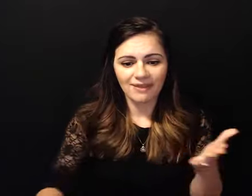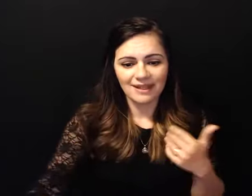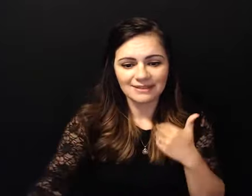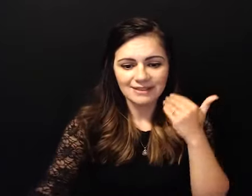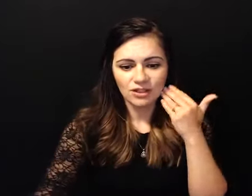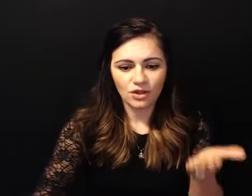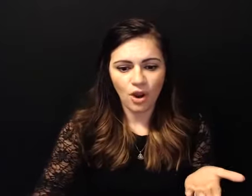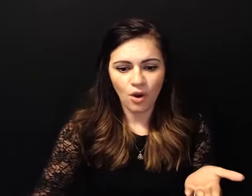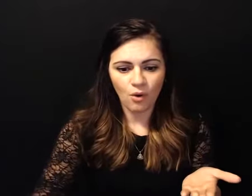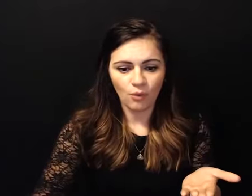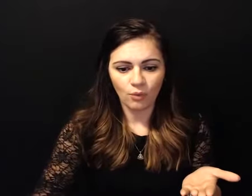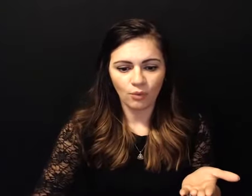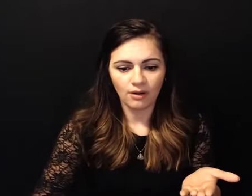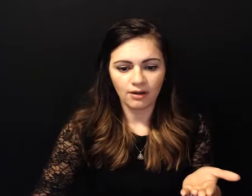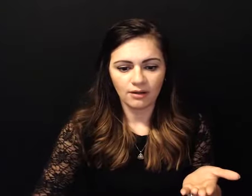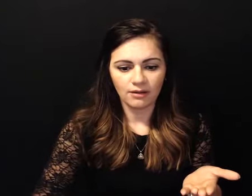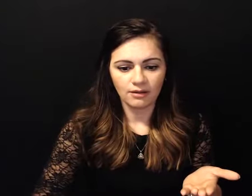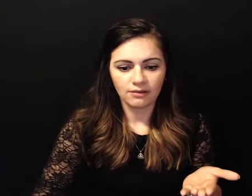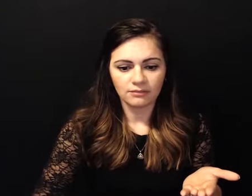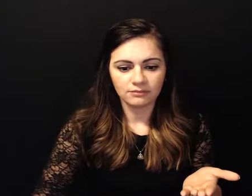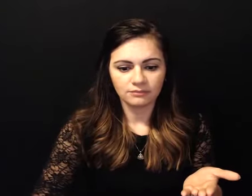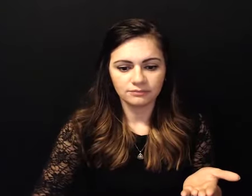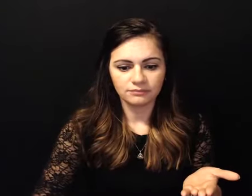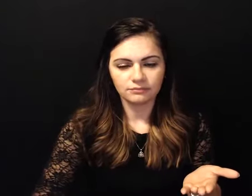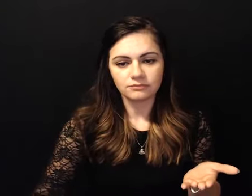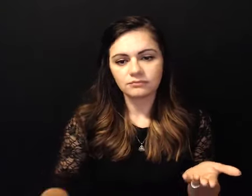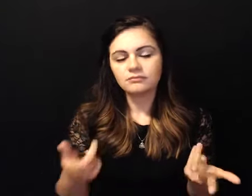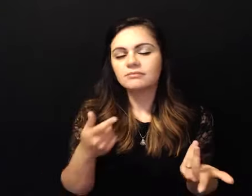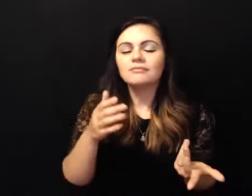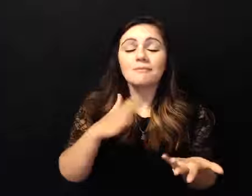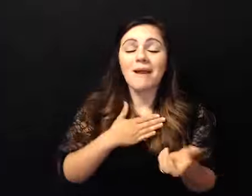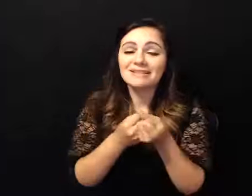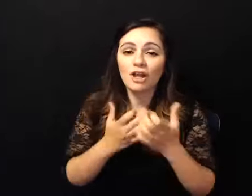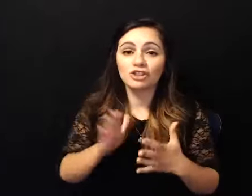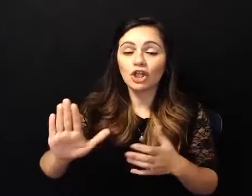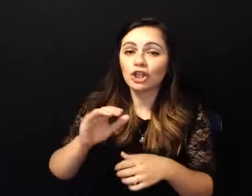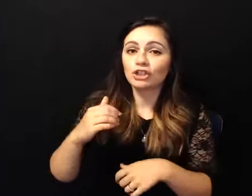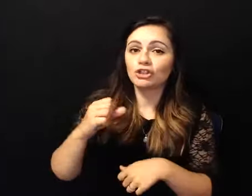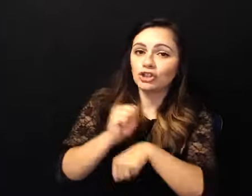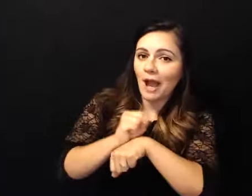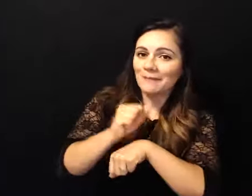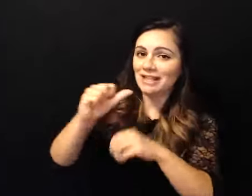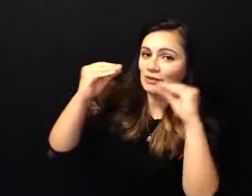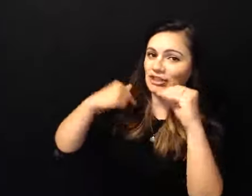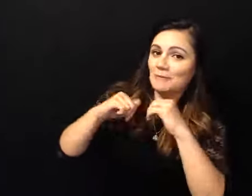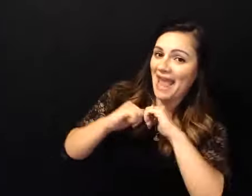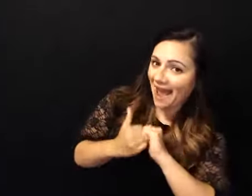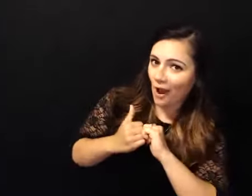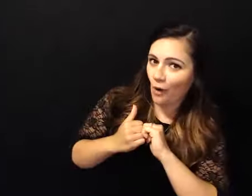and i said you know uh now her job is not to teach me how to do laundry let me just get that straight but you know my dilemma was i had you know